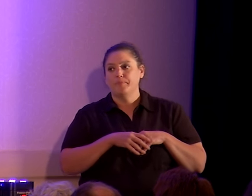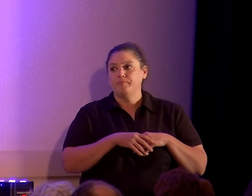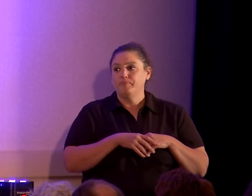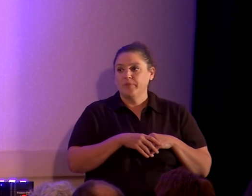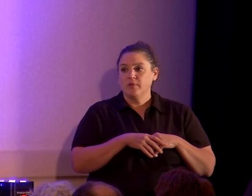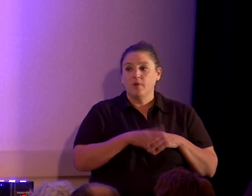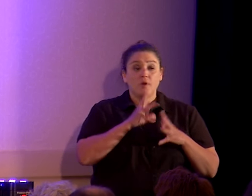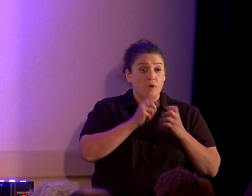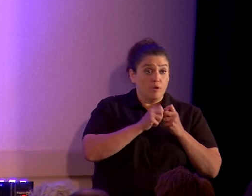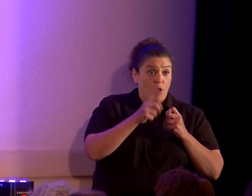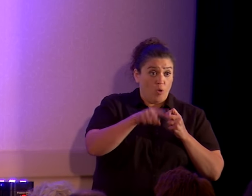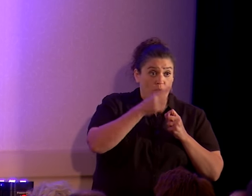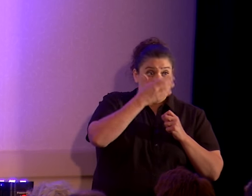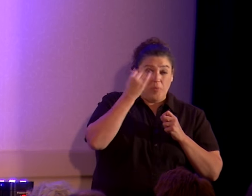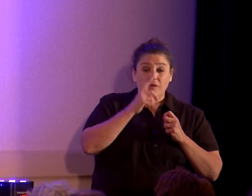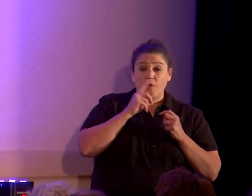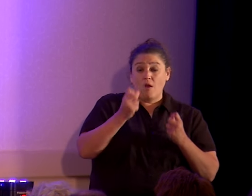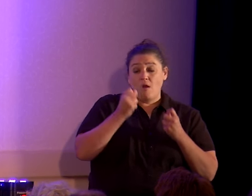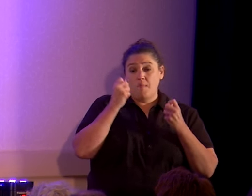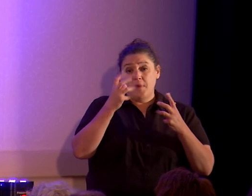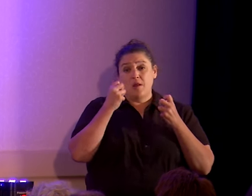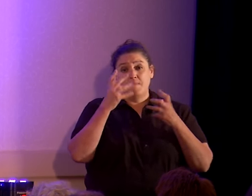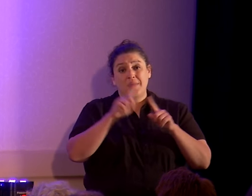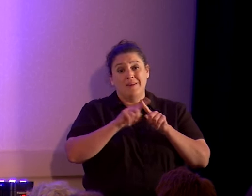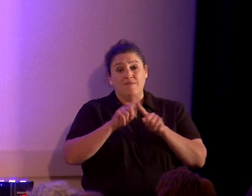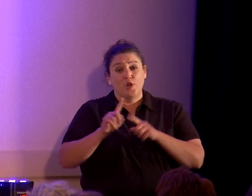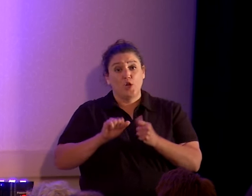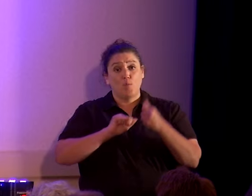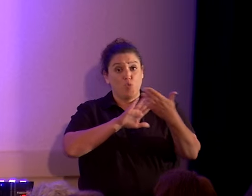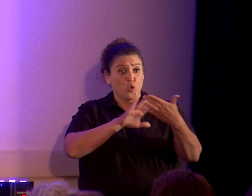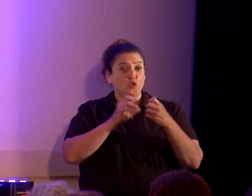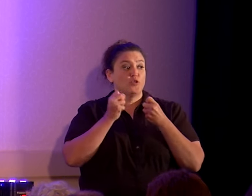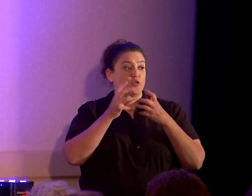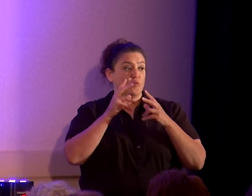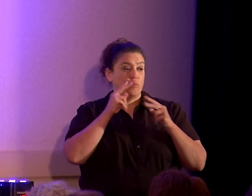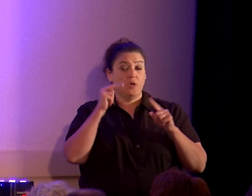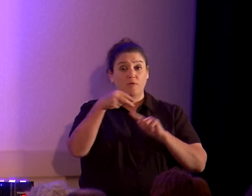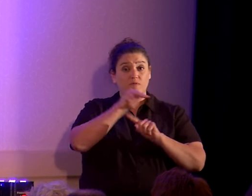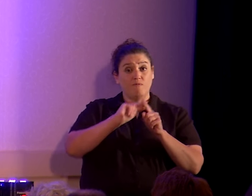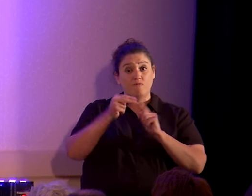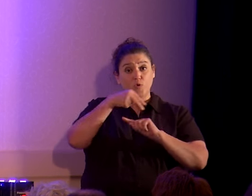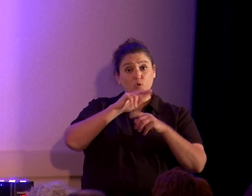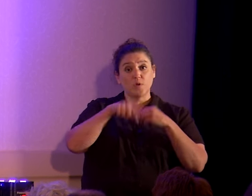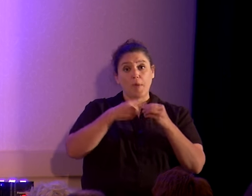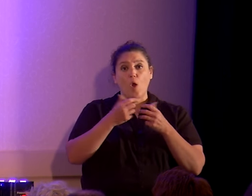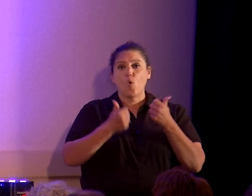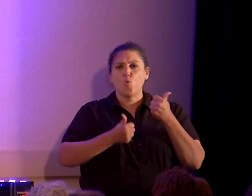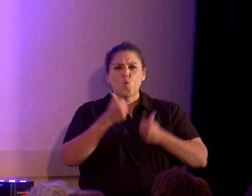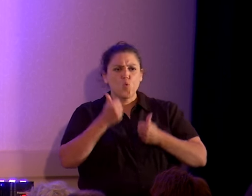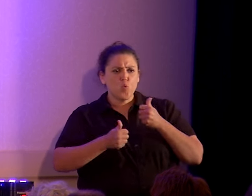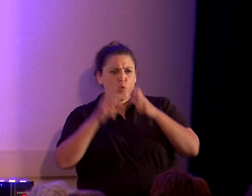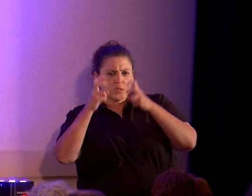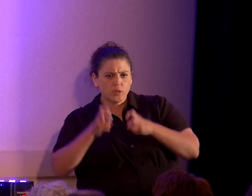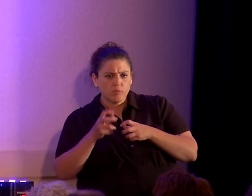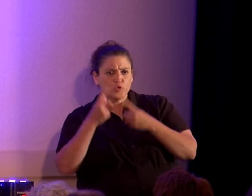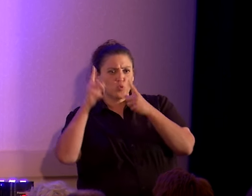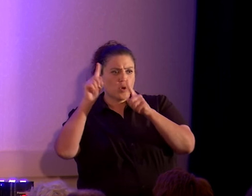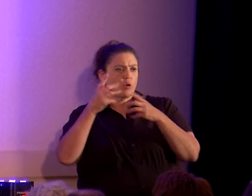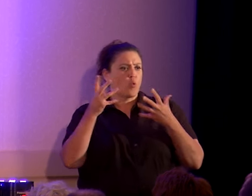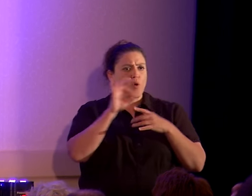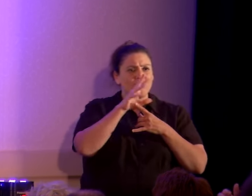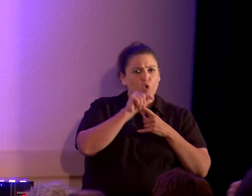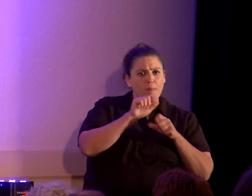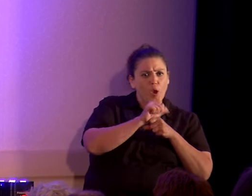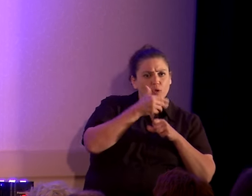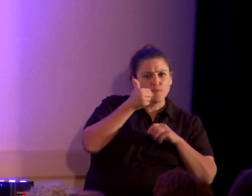Talk to them because there are many different approaches. There are many different views. There are many different takes on which arguments work, which ones don't, what format works better